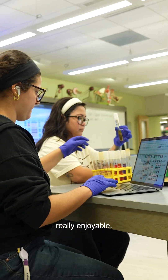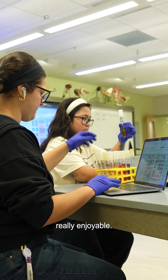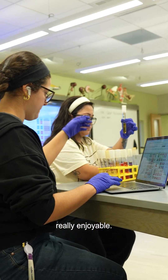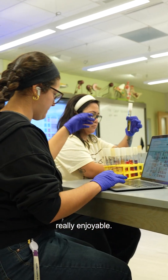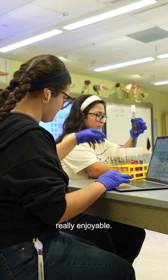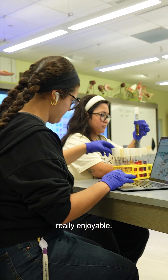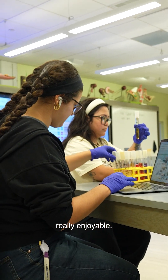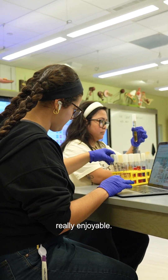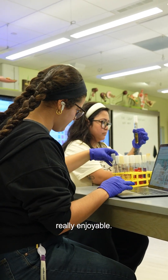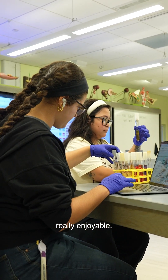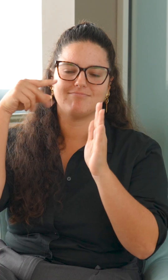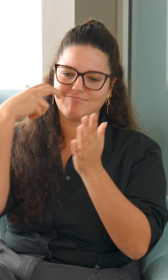enjoyable.